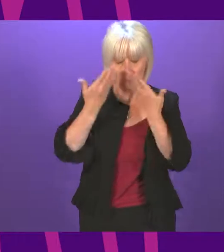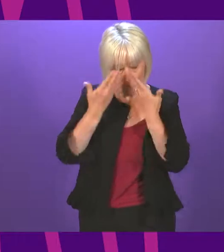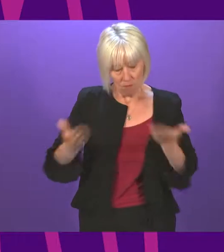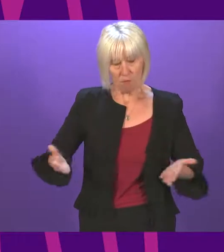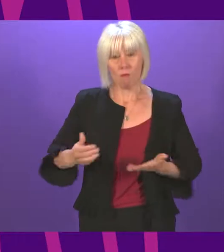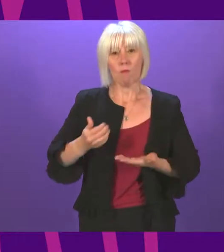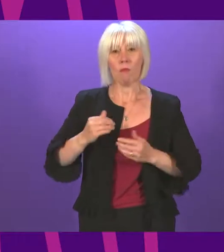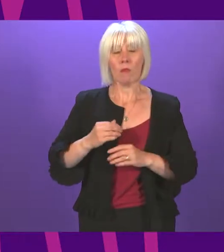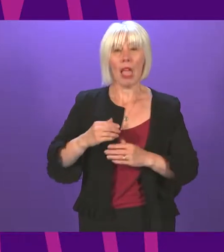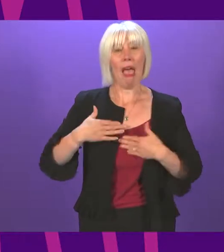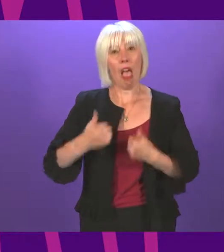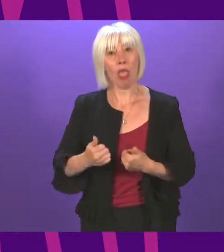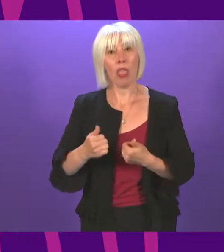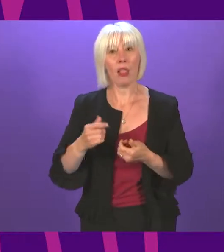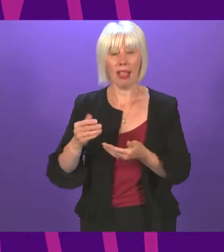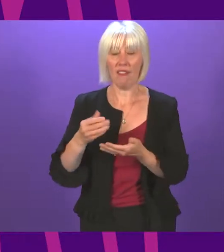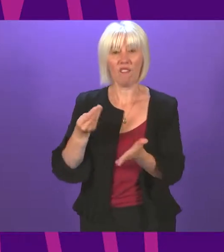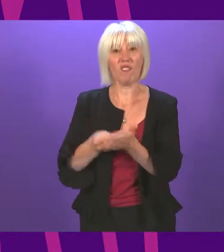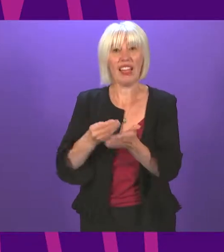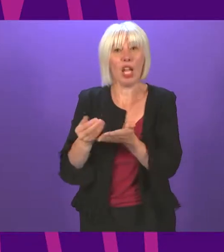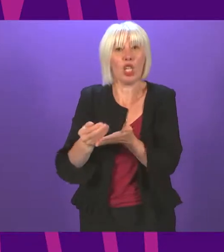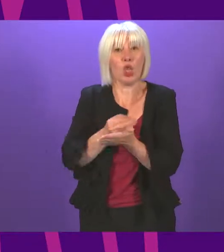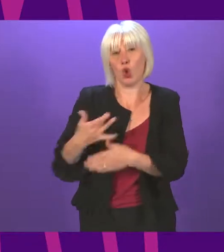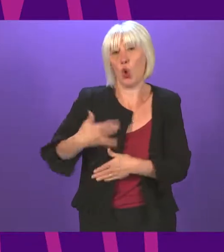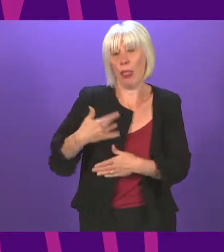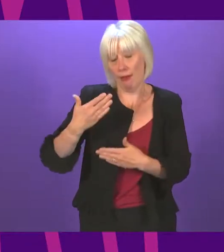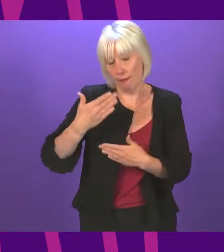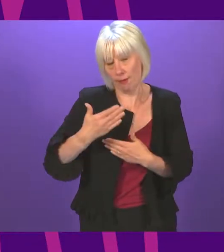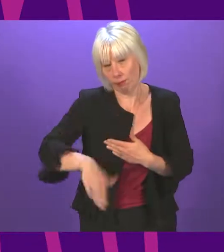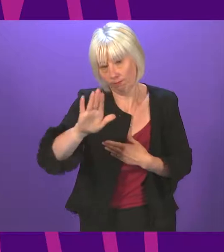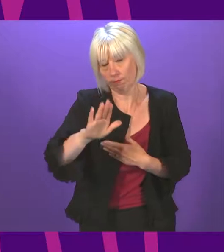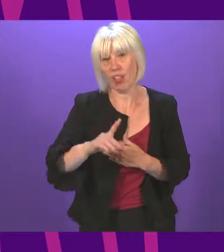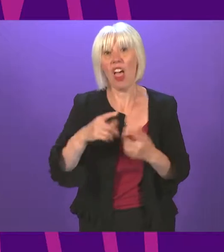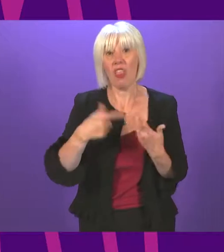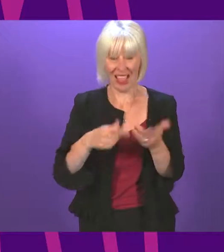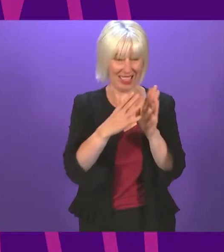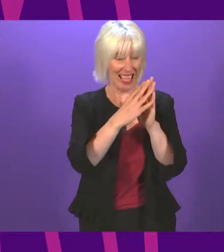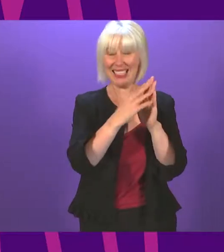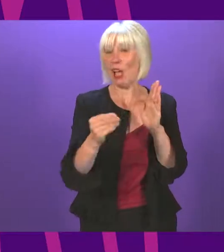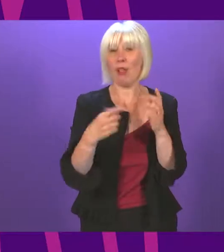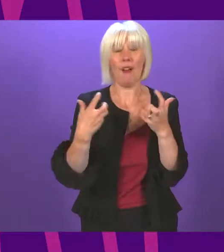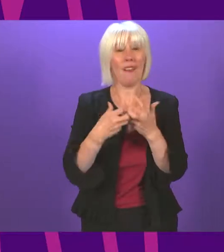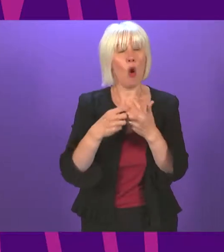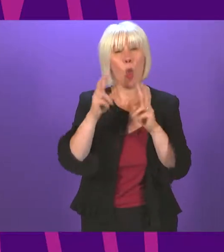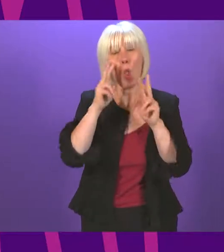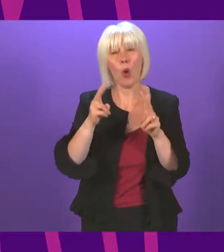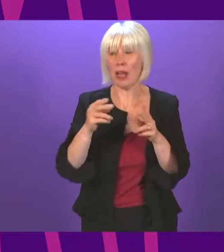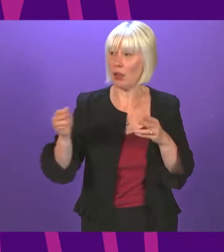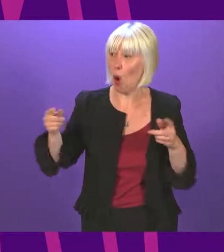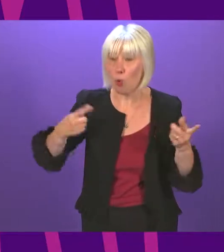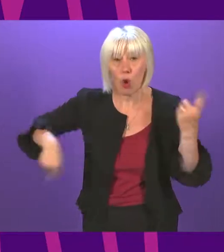healthy and financially secure life. This is only a sample of how we are ensuring our collective future prosperity.